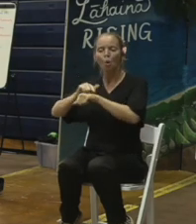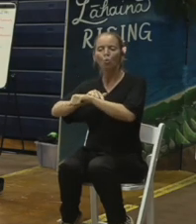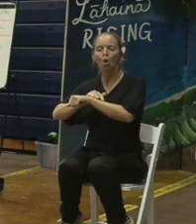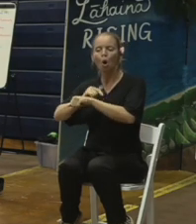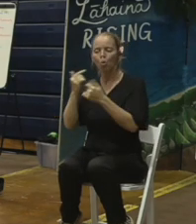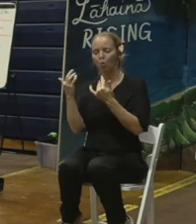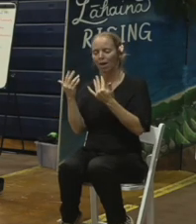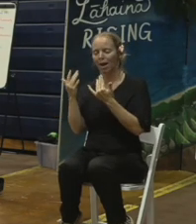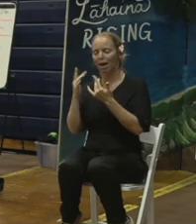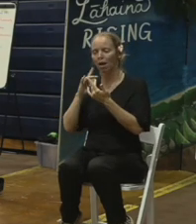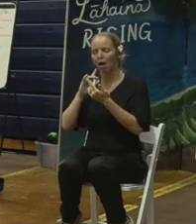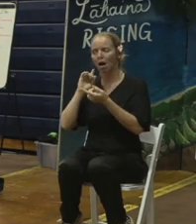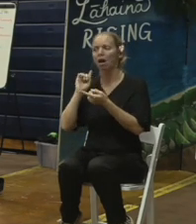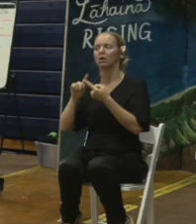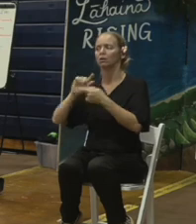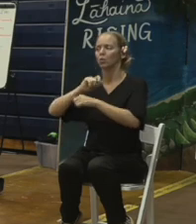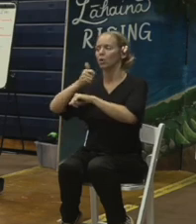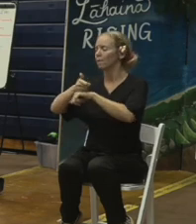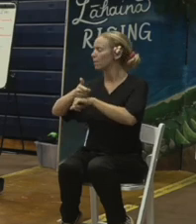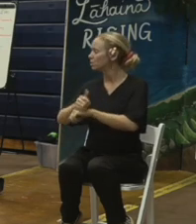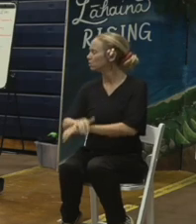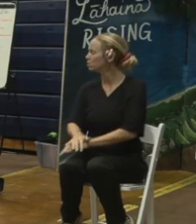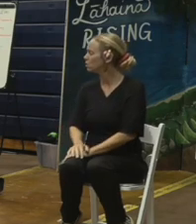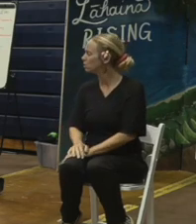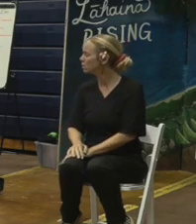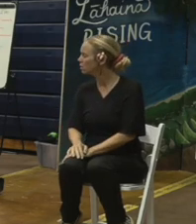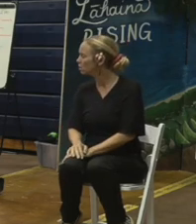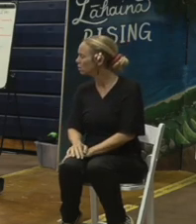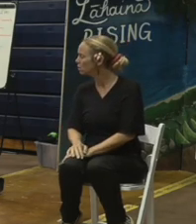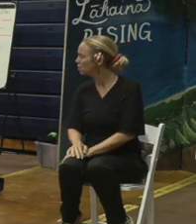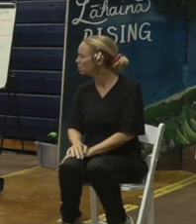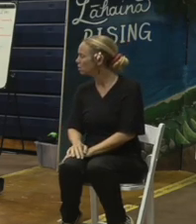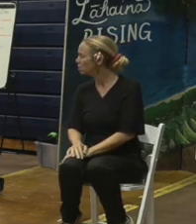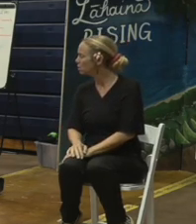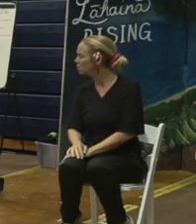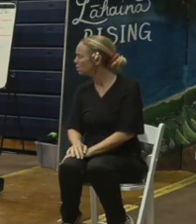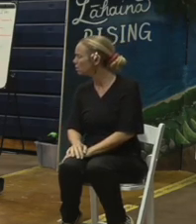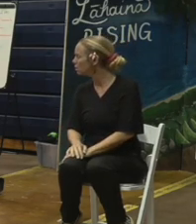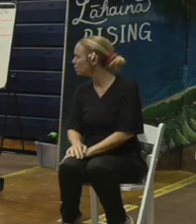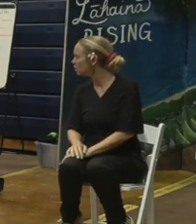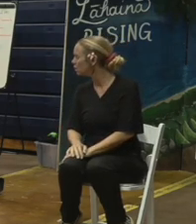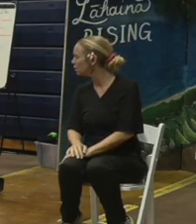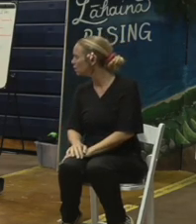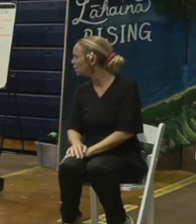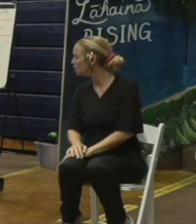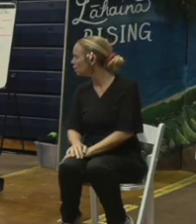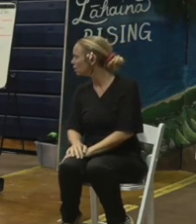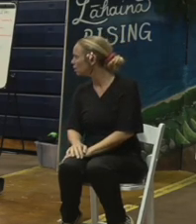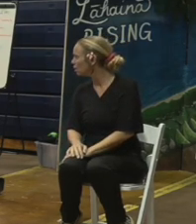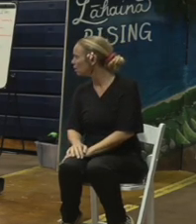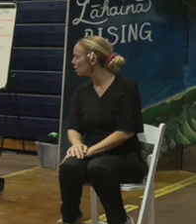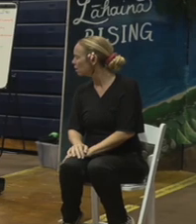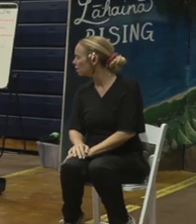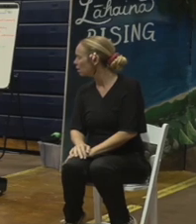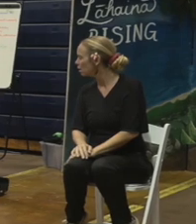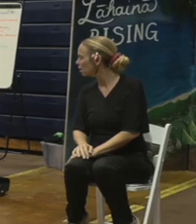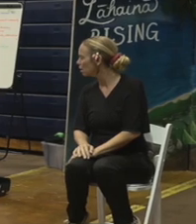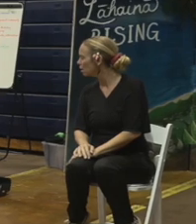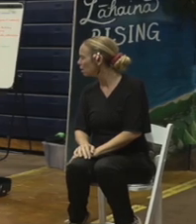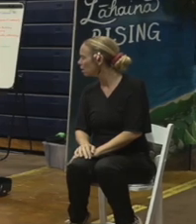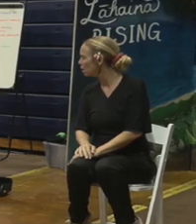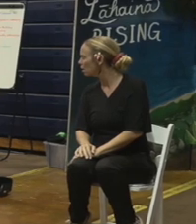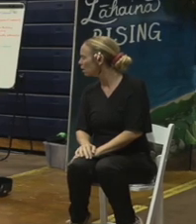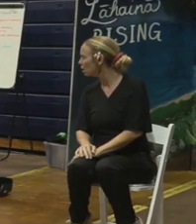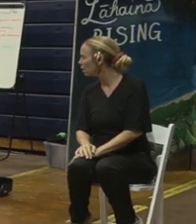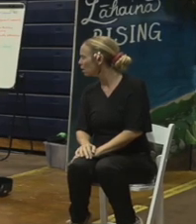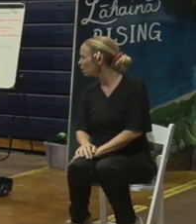First of all, I'm here on behalf of Jordan Molina, Director of Public Works. He was here last week and pointed everyone